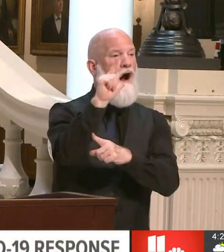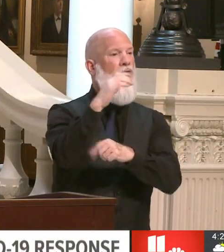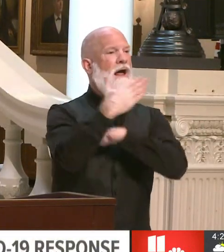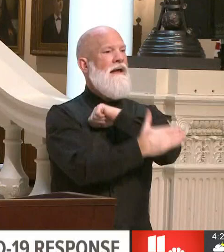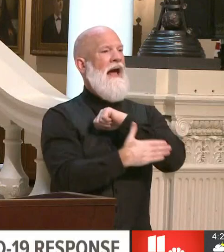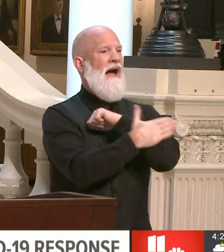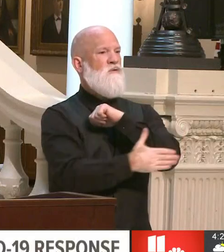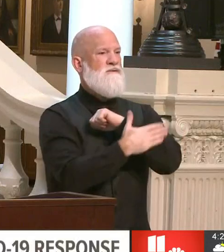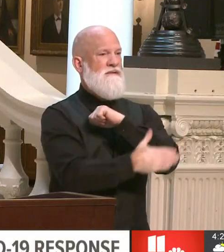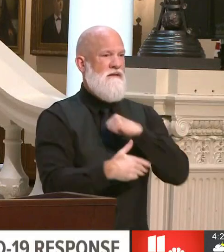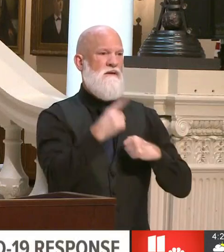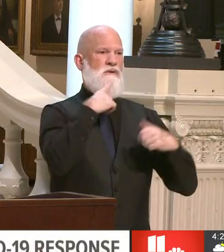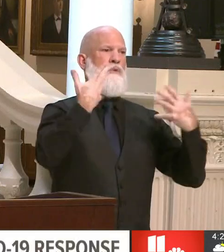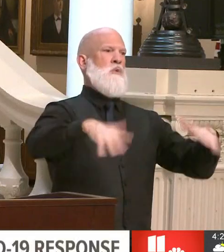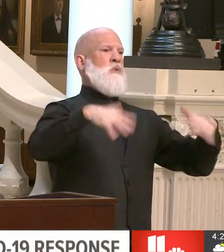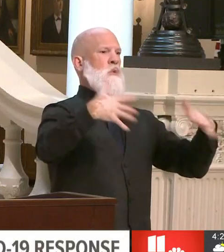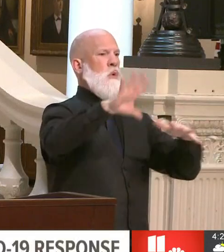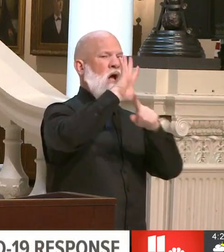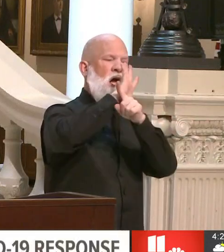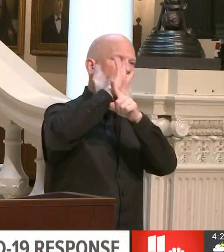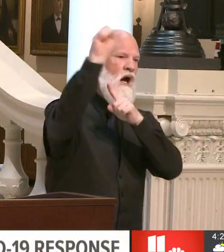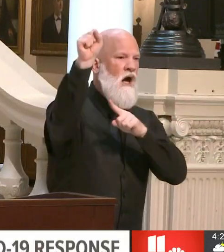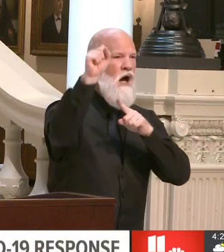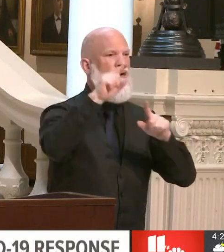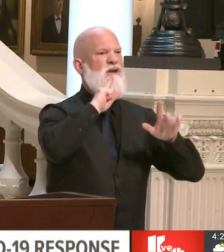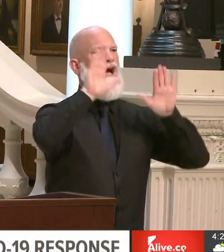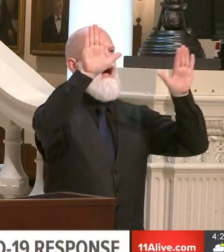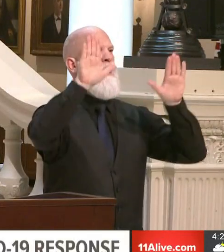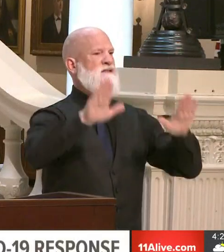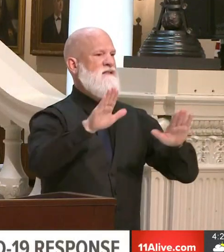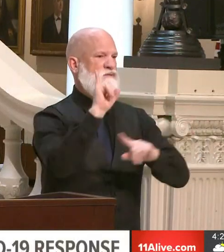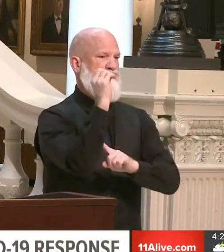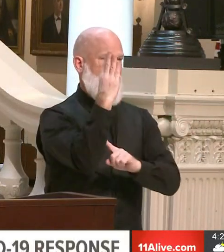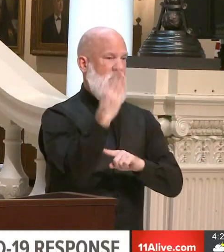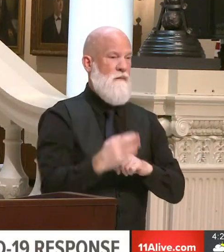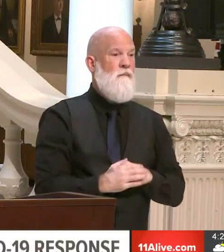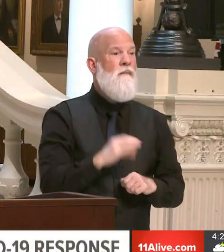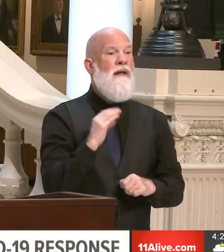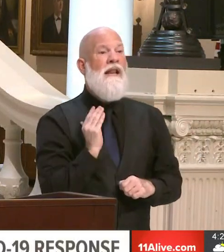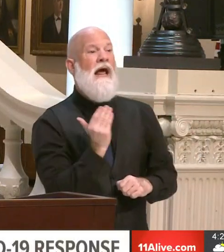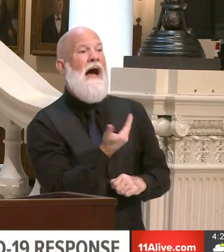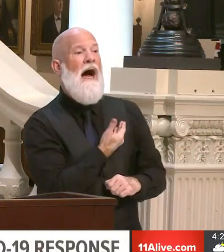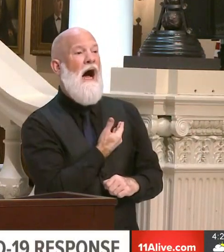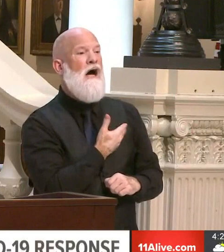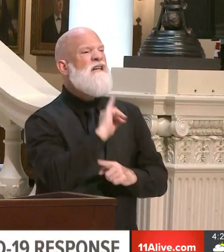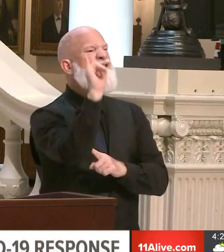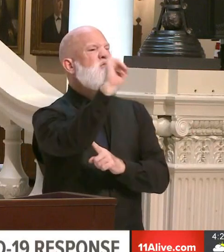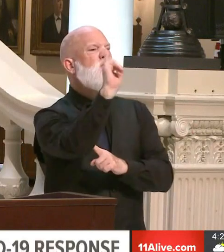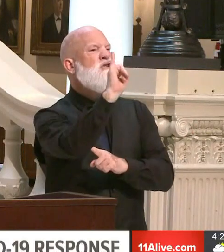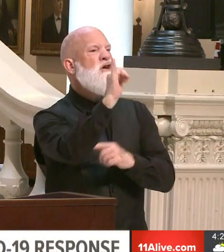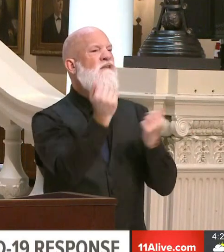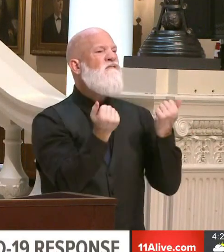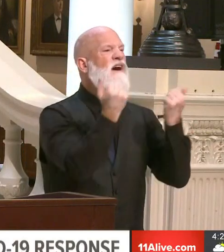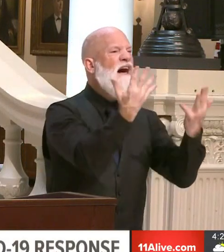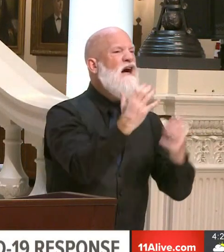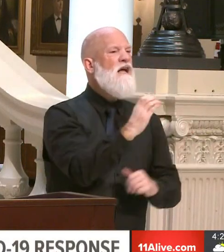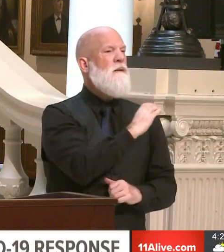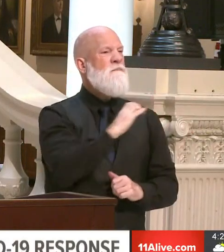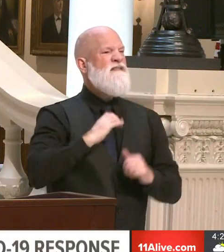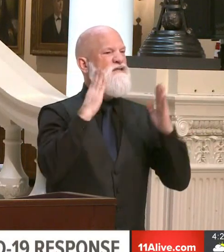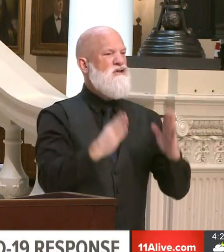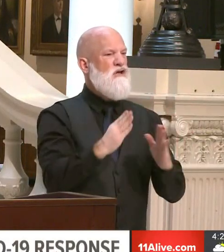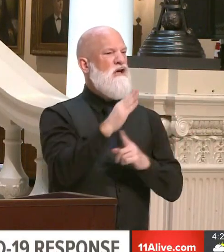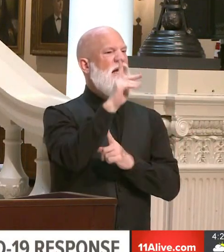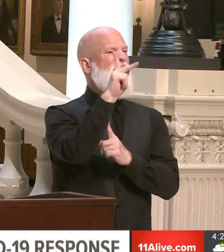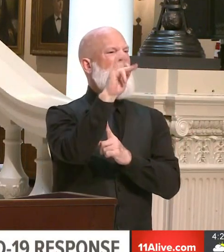and Fire Safety Commissioner General John King is going to be doing a town hall tonight with some of the members of the Latino